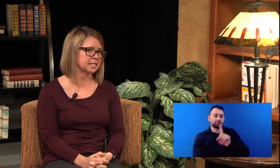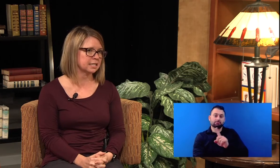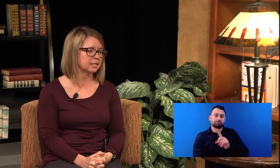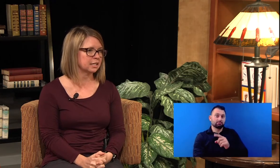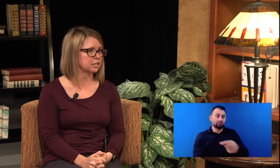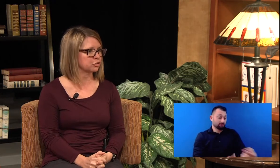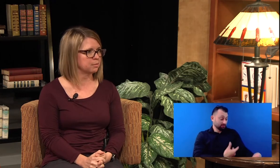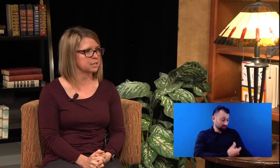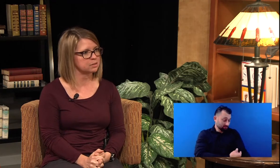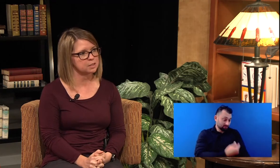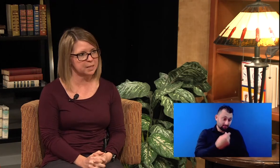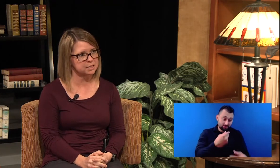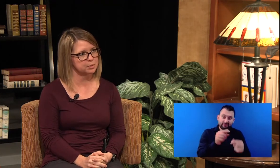and get treatment as soon as possible.